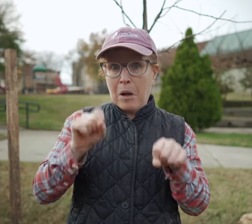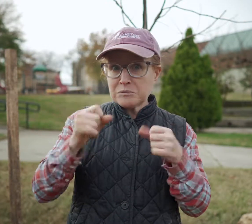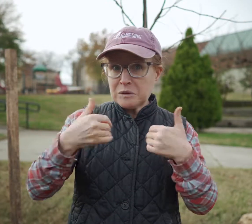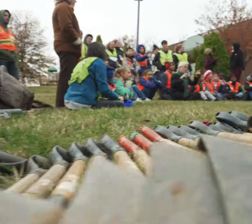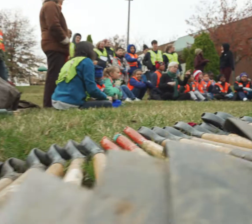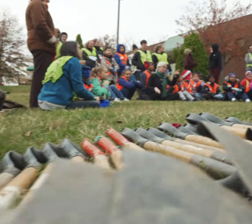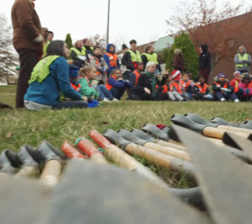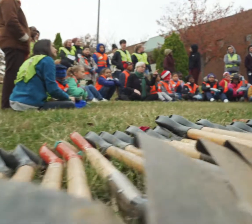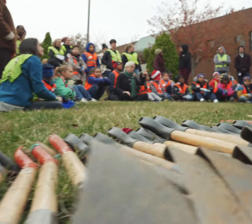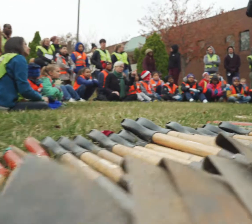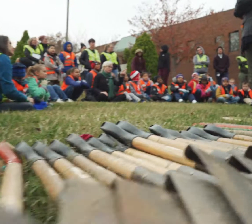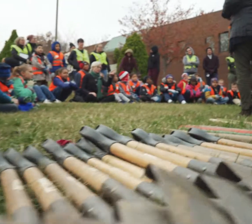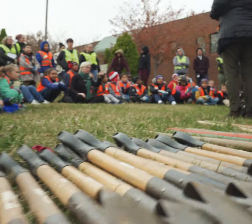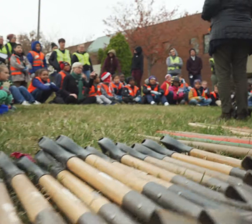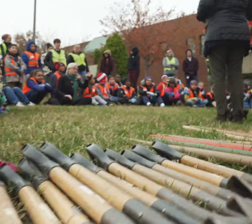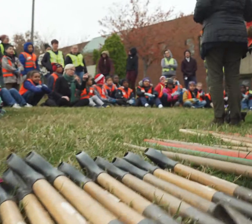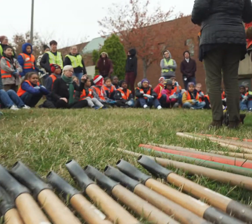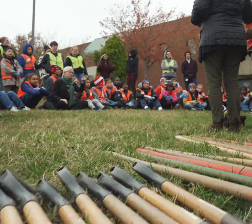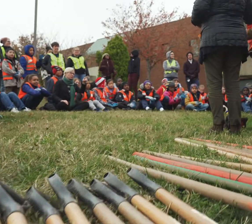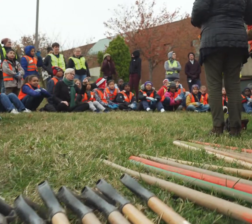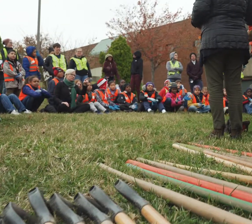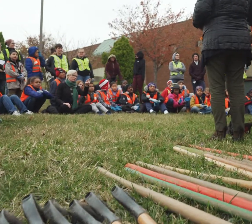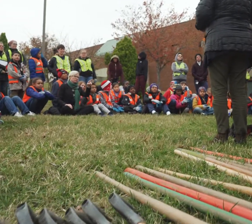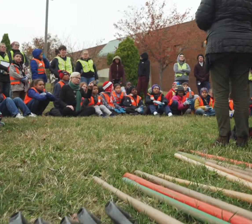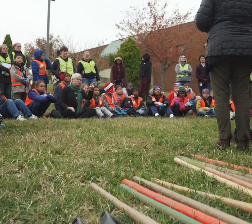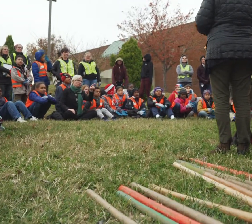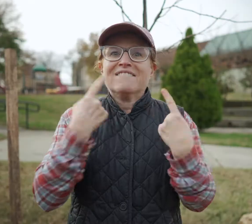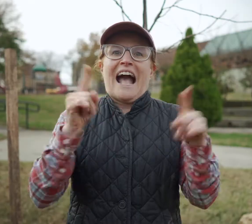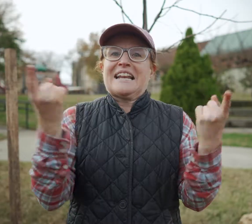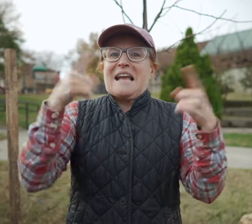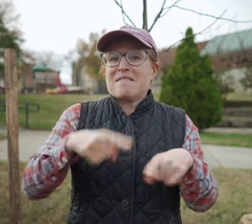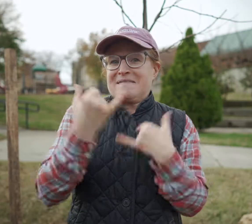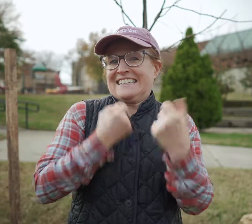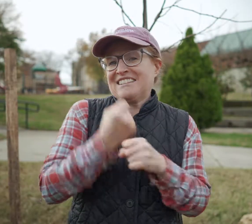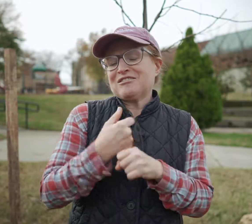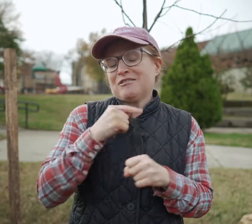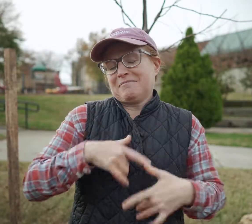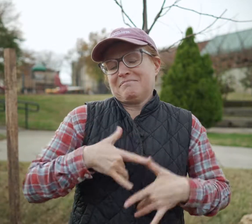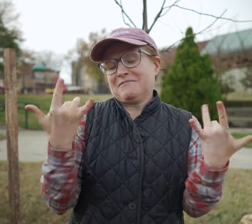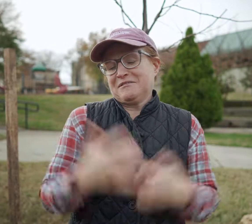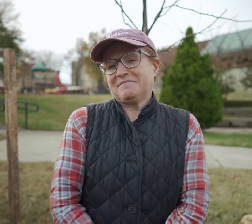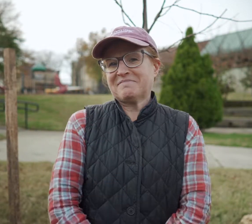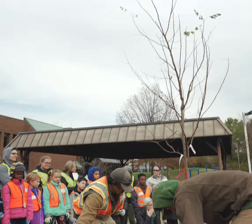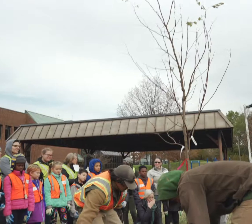could we plant some trees at the school? And finally that dream came true this year and I'm so excited about it.